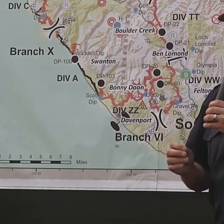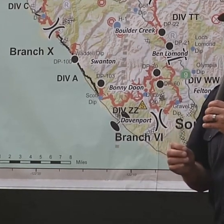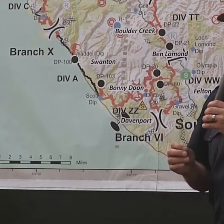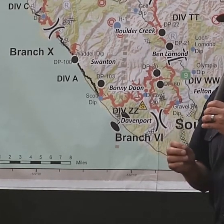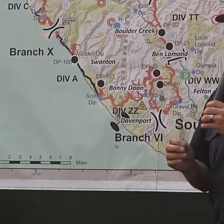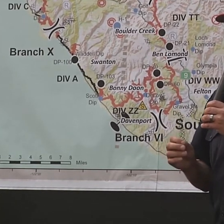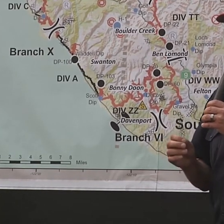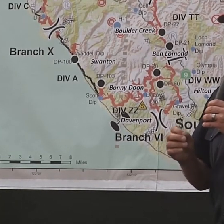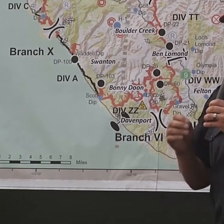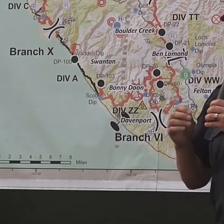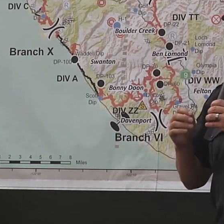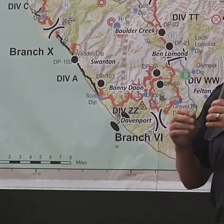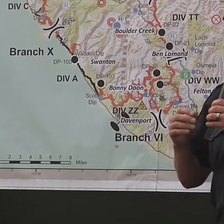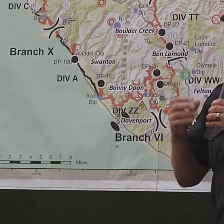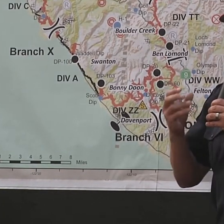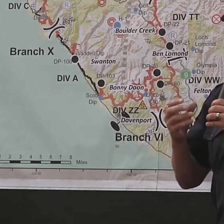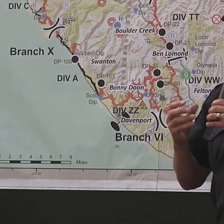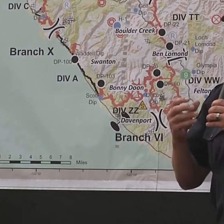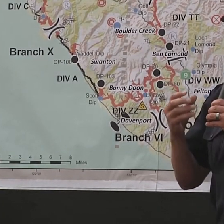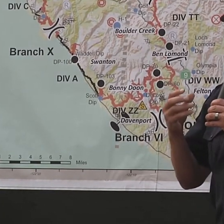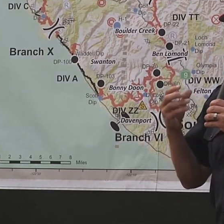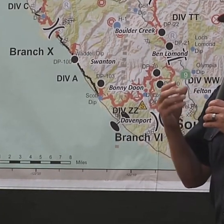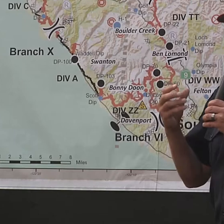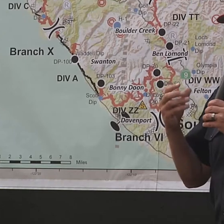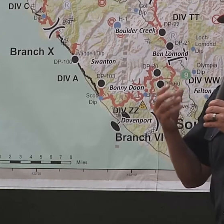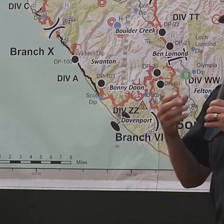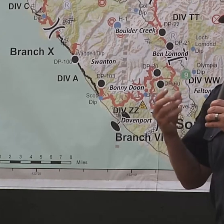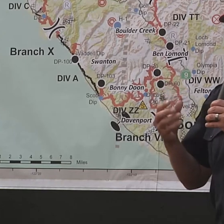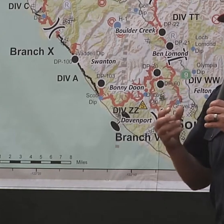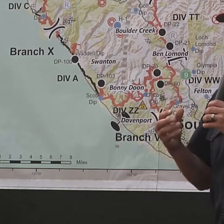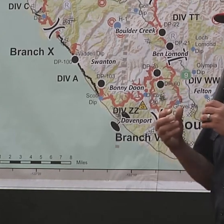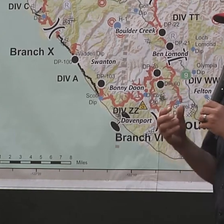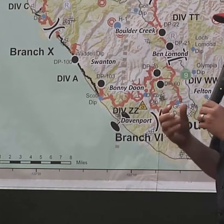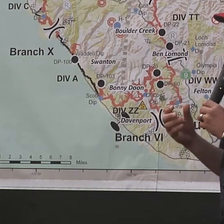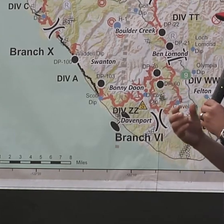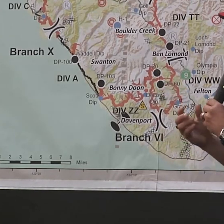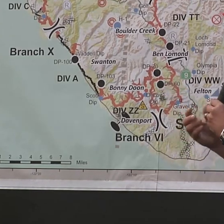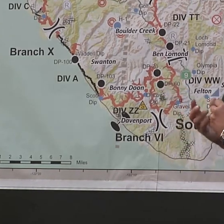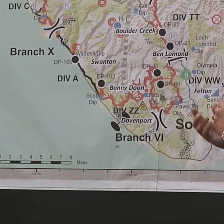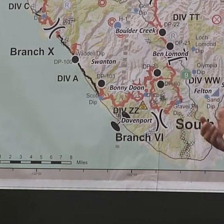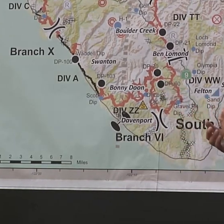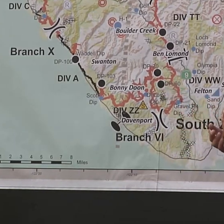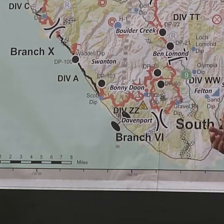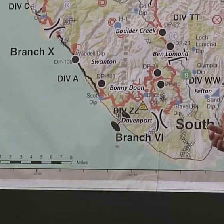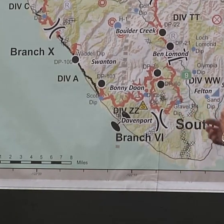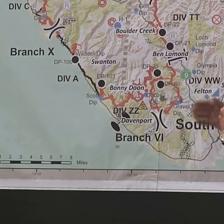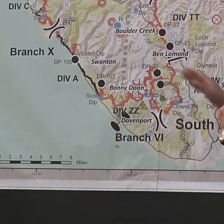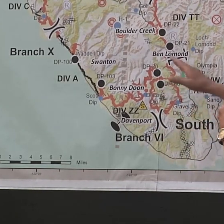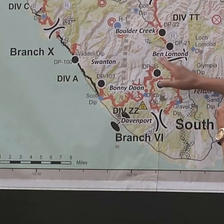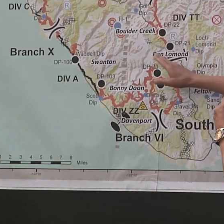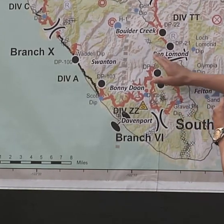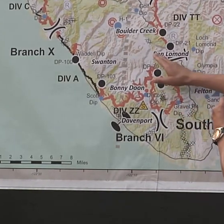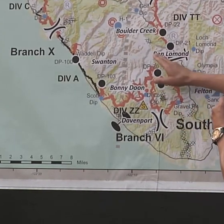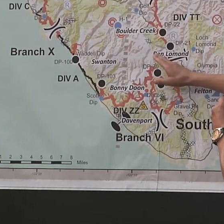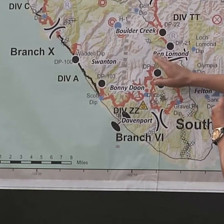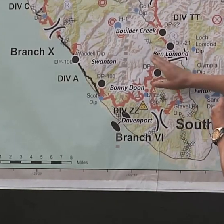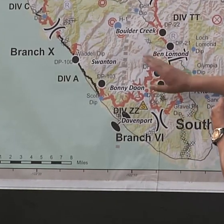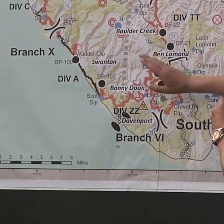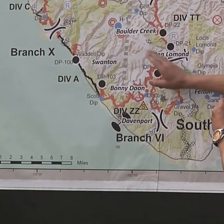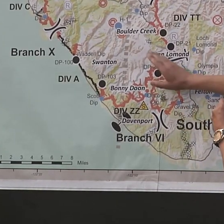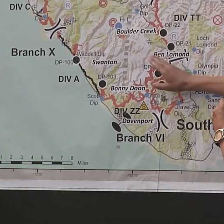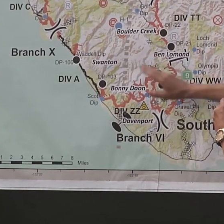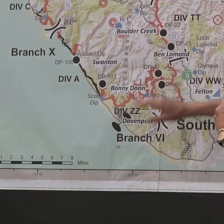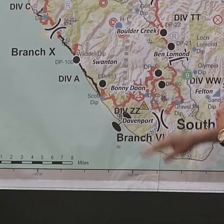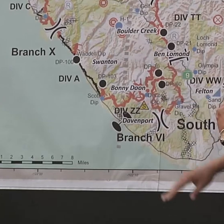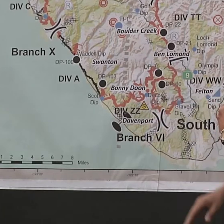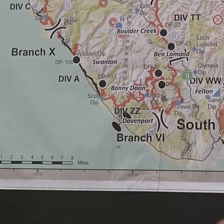difficult terrain to work in. And so, again, we've used our alternative strategies to mitigate that issue and to have success in that.